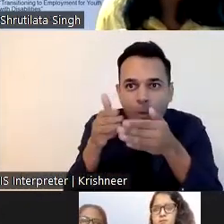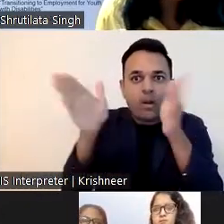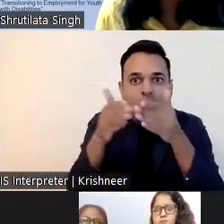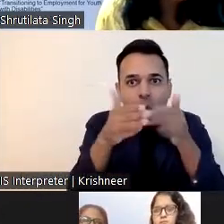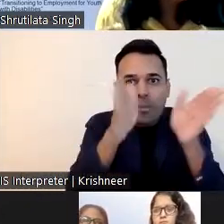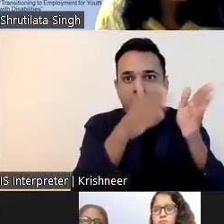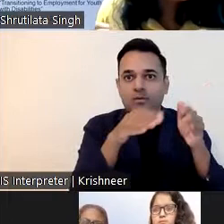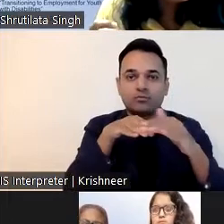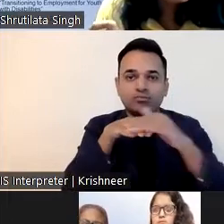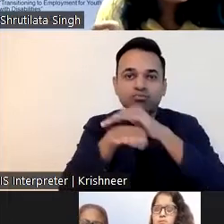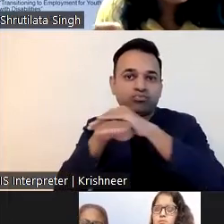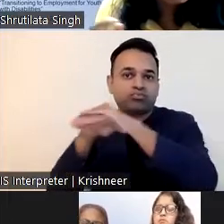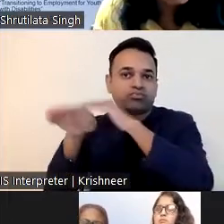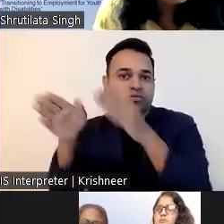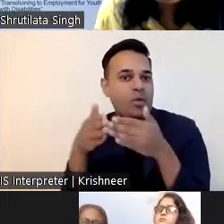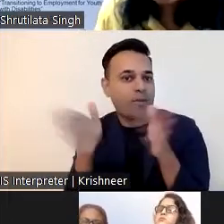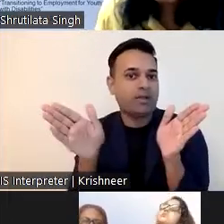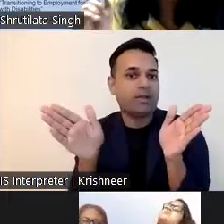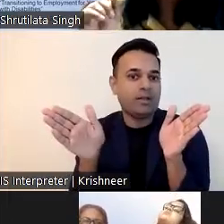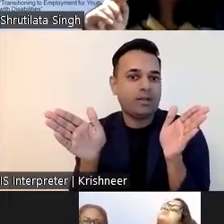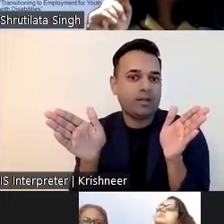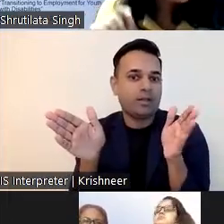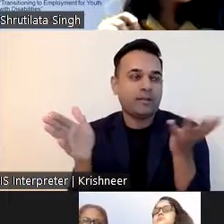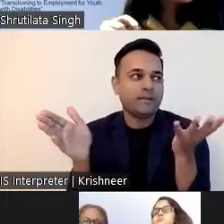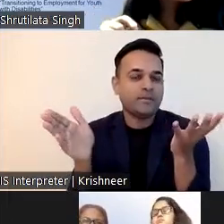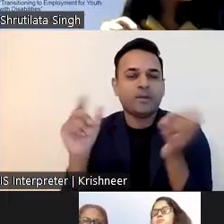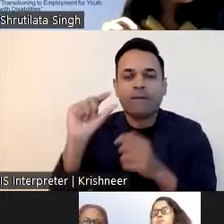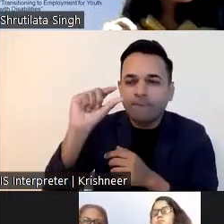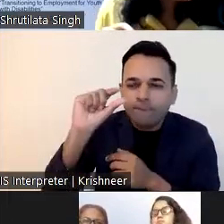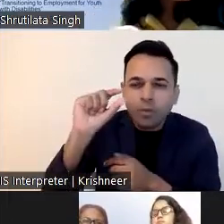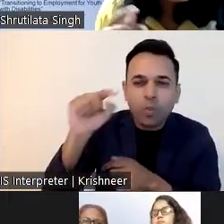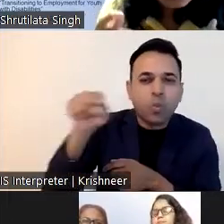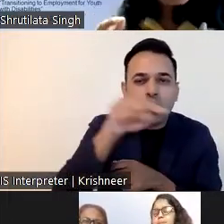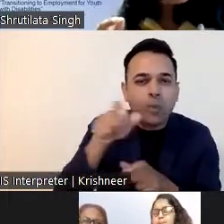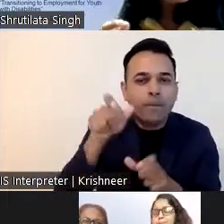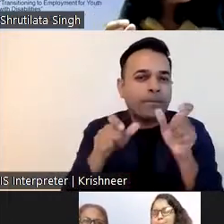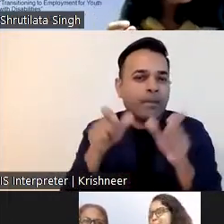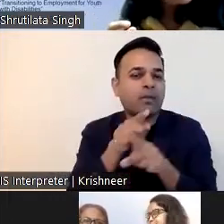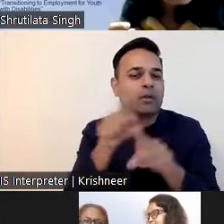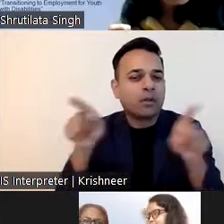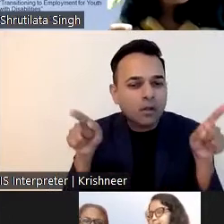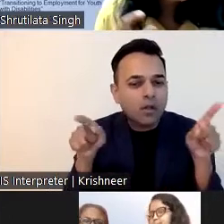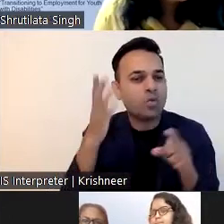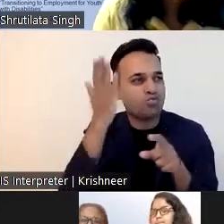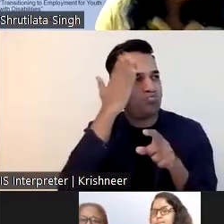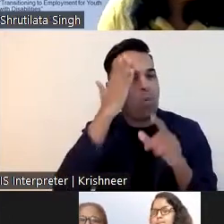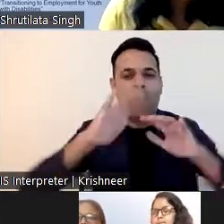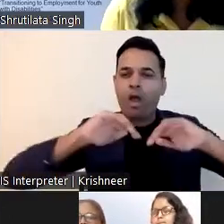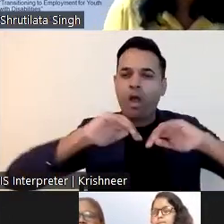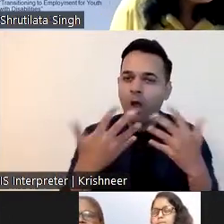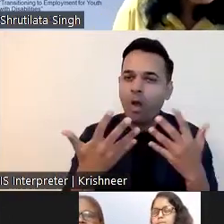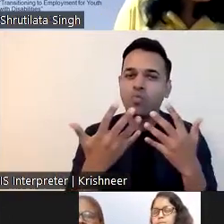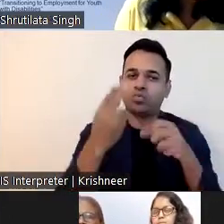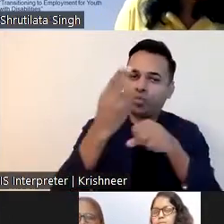self lives much easier with the use of this technology. And also, this technology